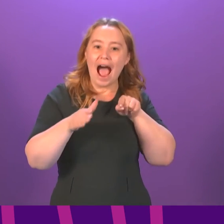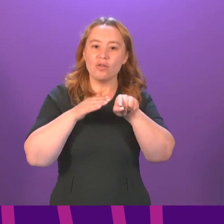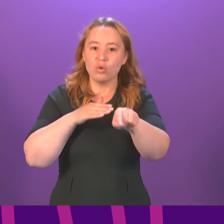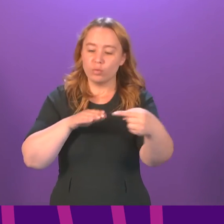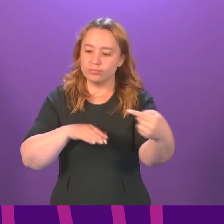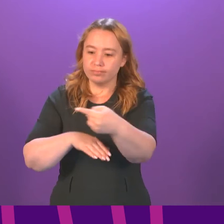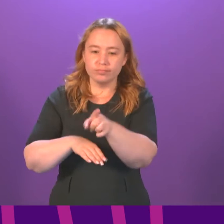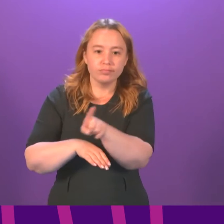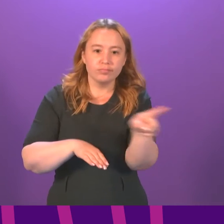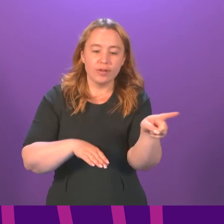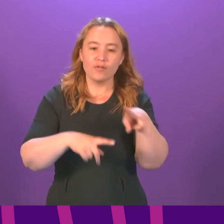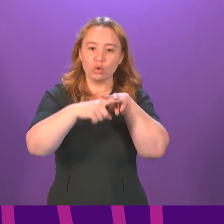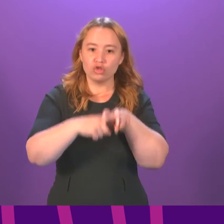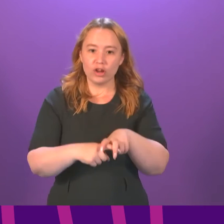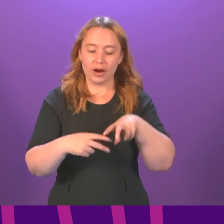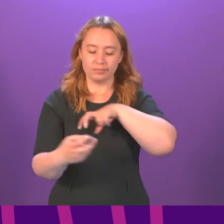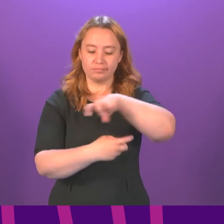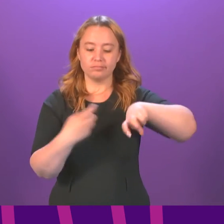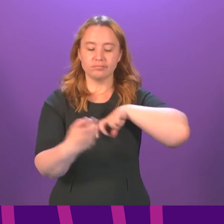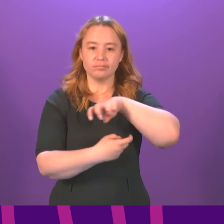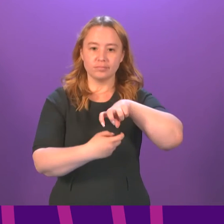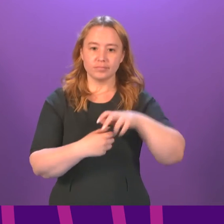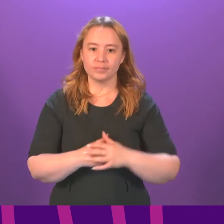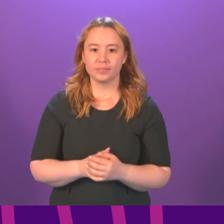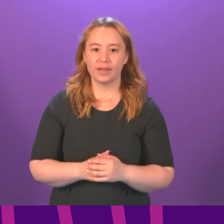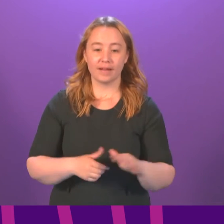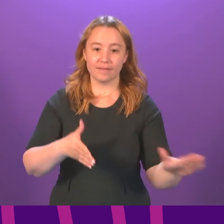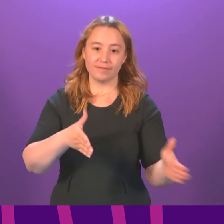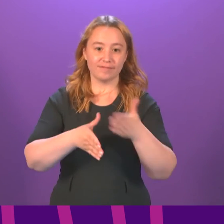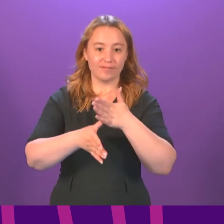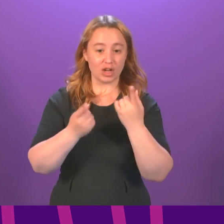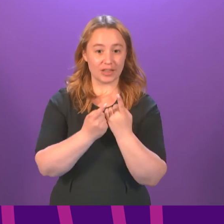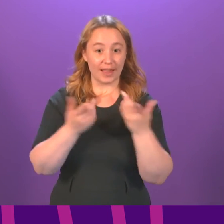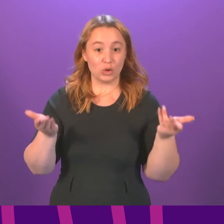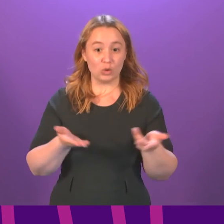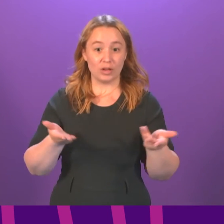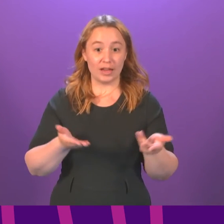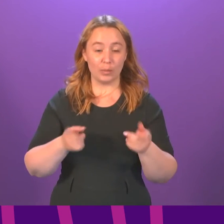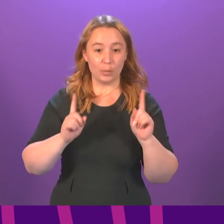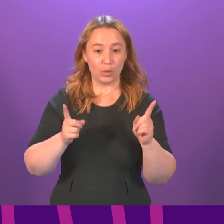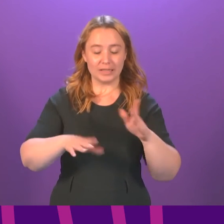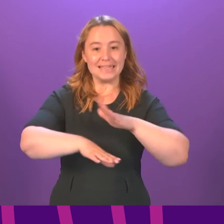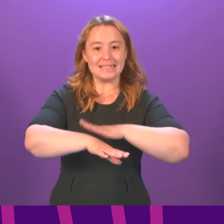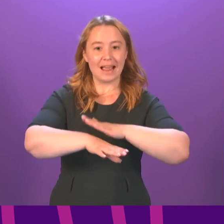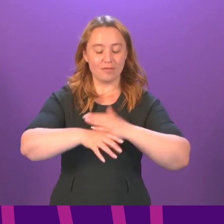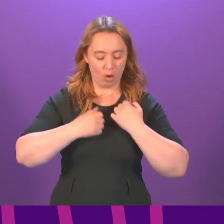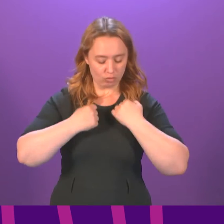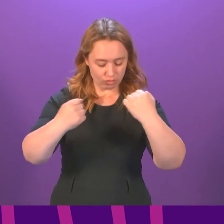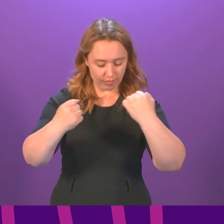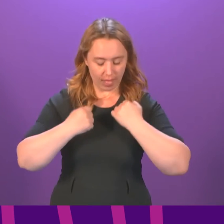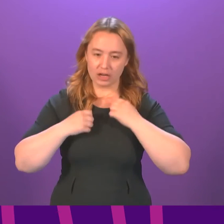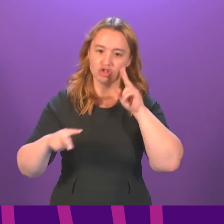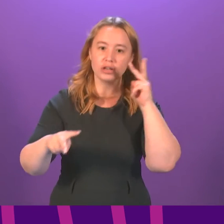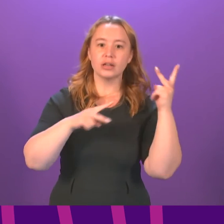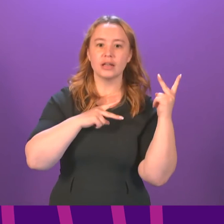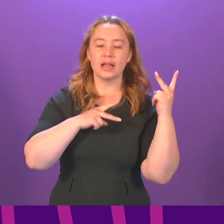to access your seat when moving around the Chamber. The first item of business this afternoon is time for reflection. And our time